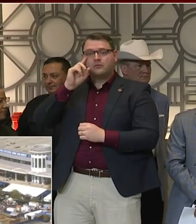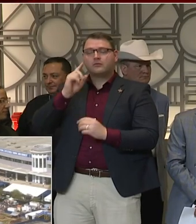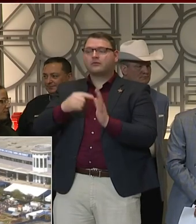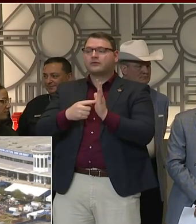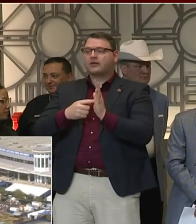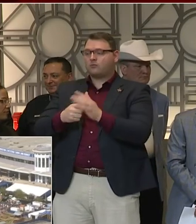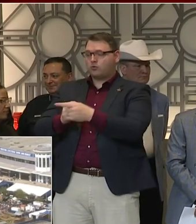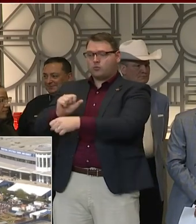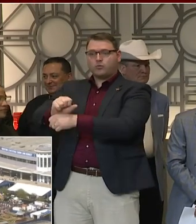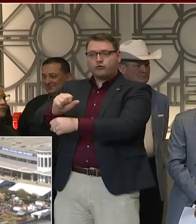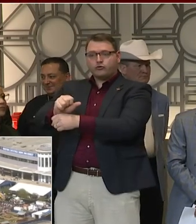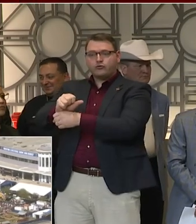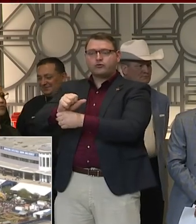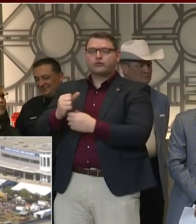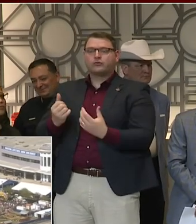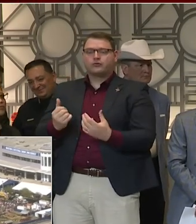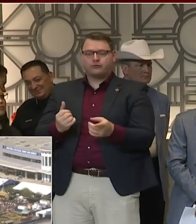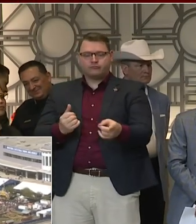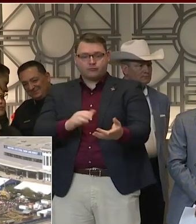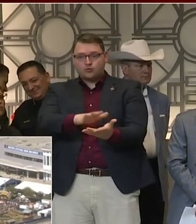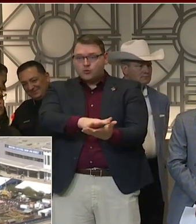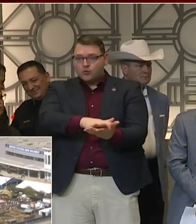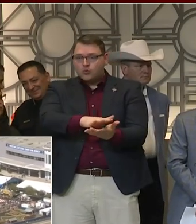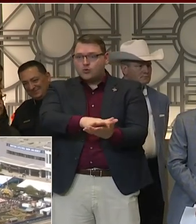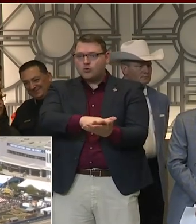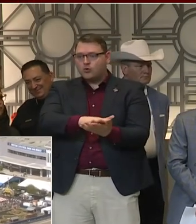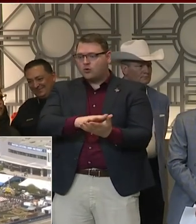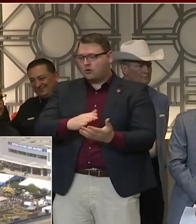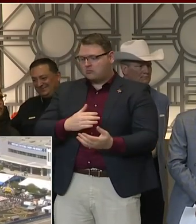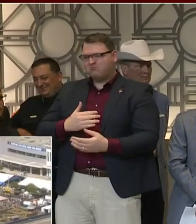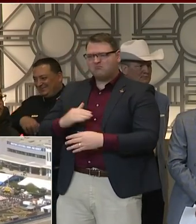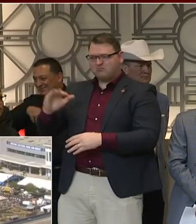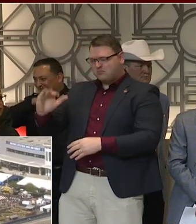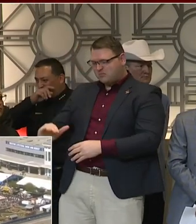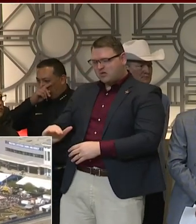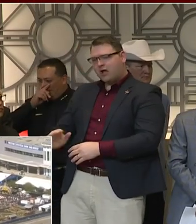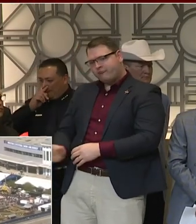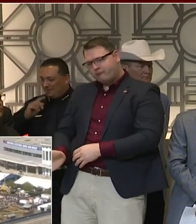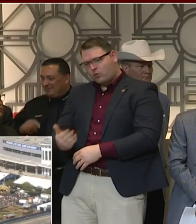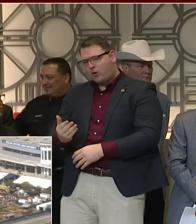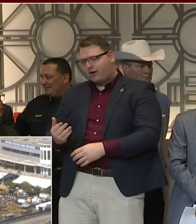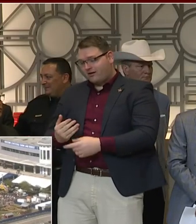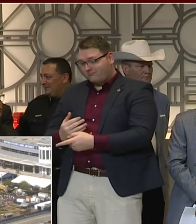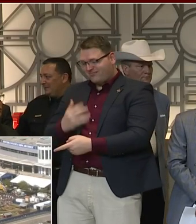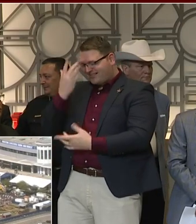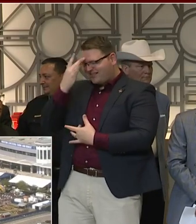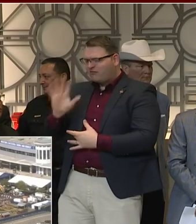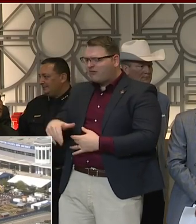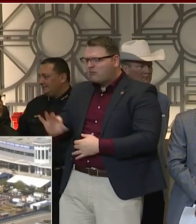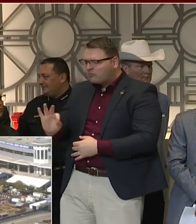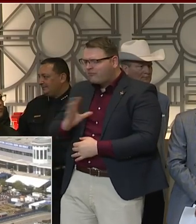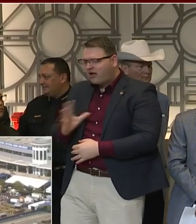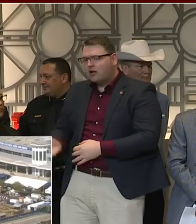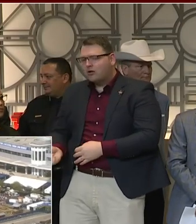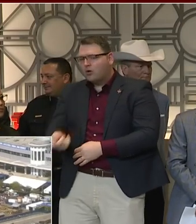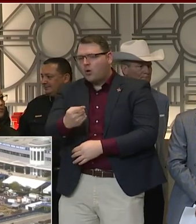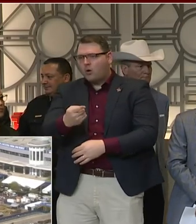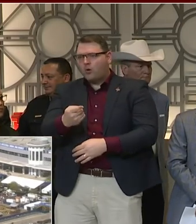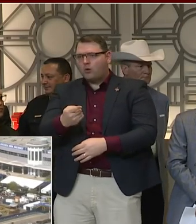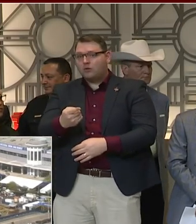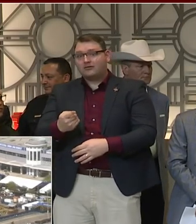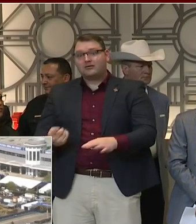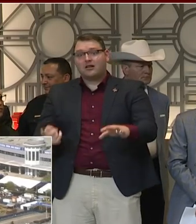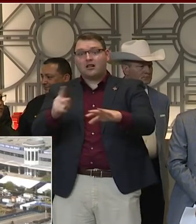or sending your child to school, that you do not get others sick in our community. And when we say community,